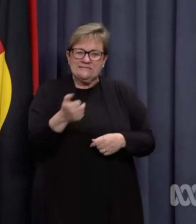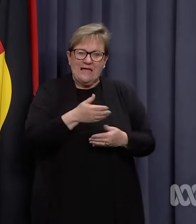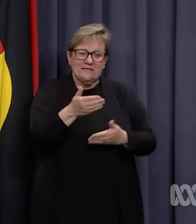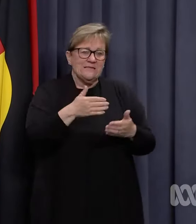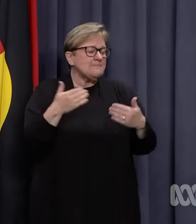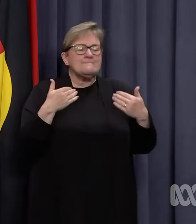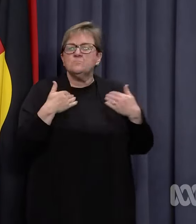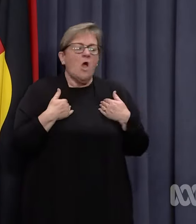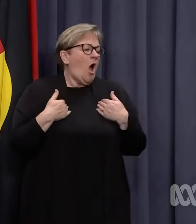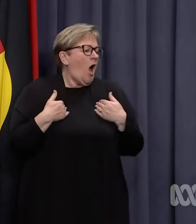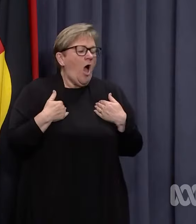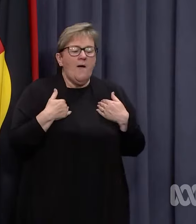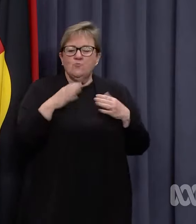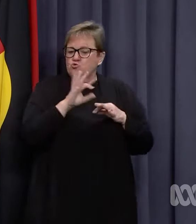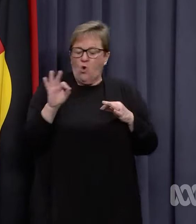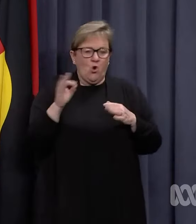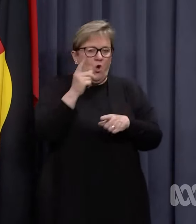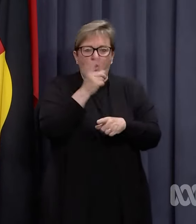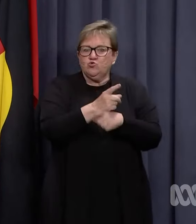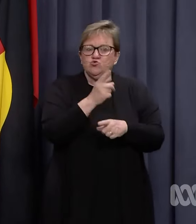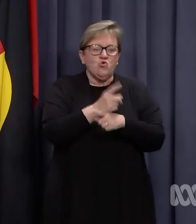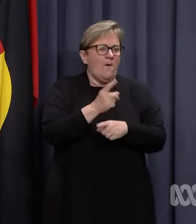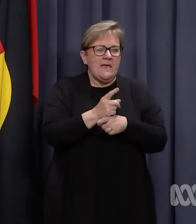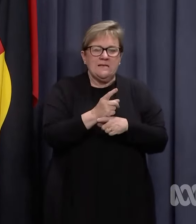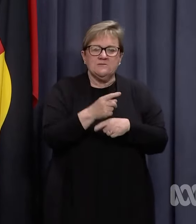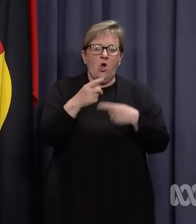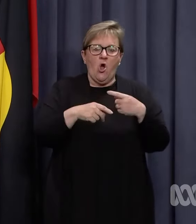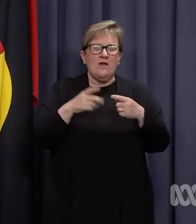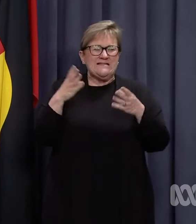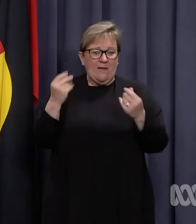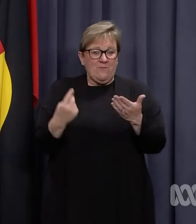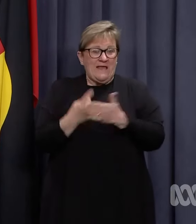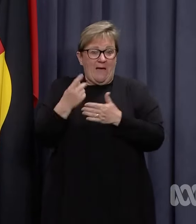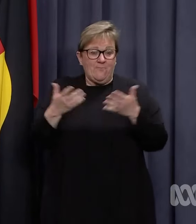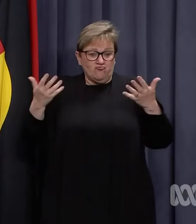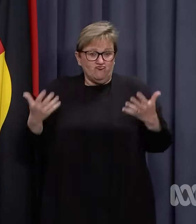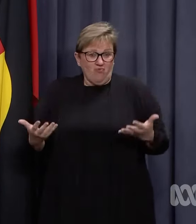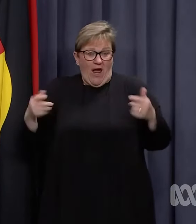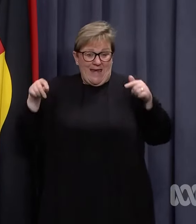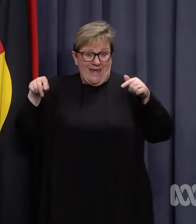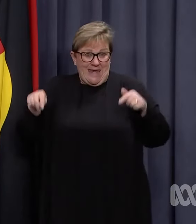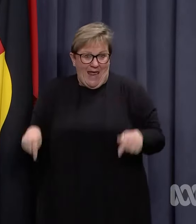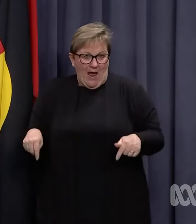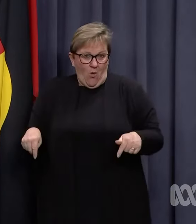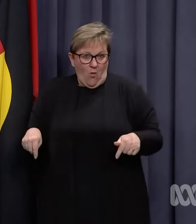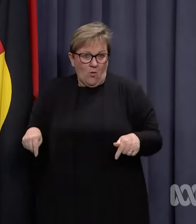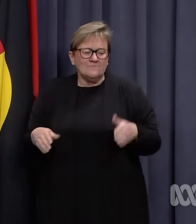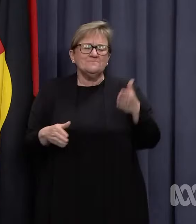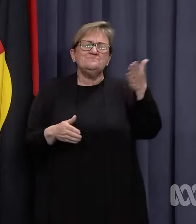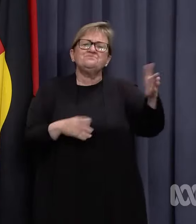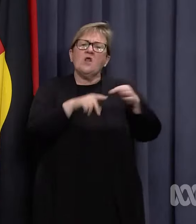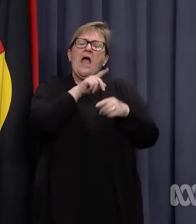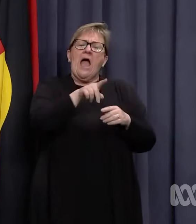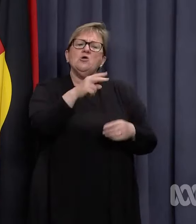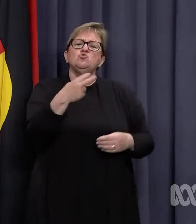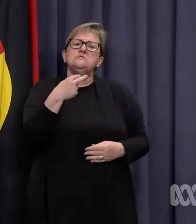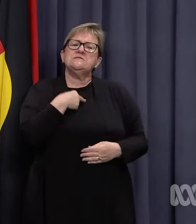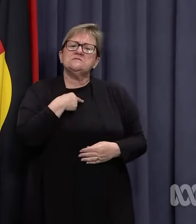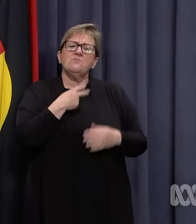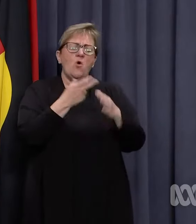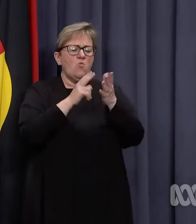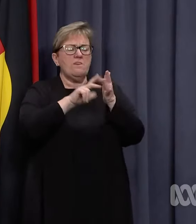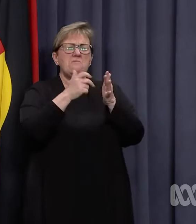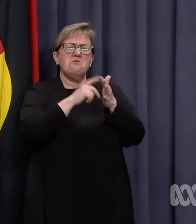I'm not going to comment on a case that is on foot now. Are you disappointed that the Premier